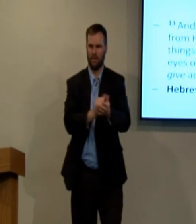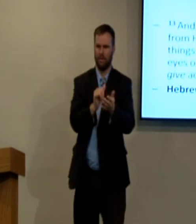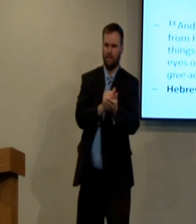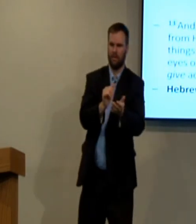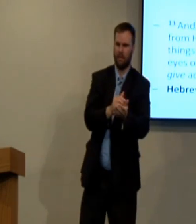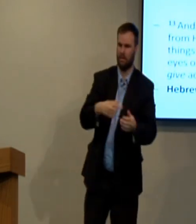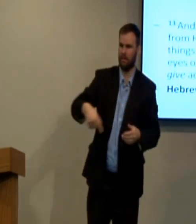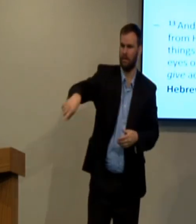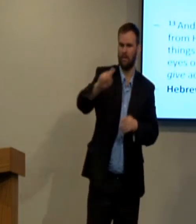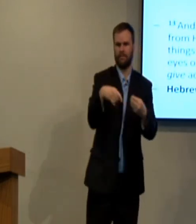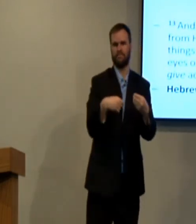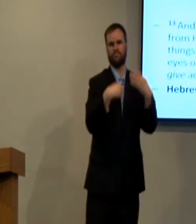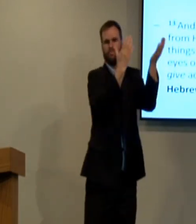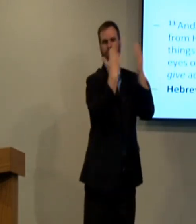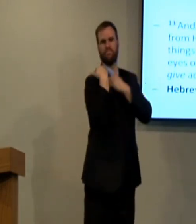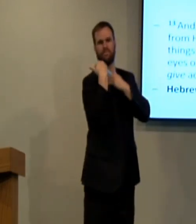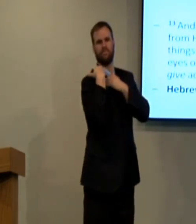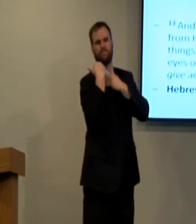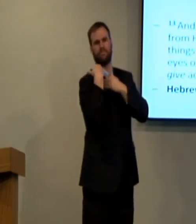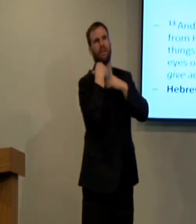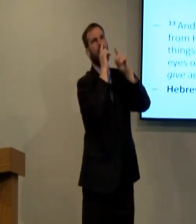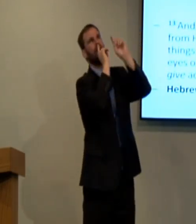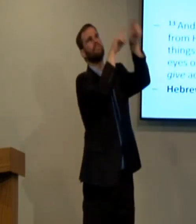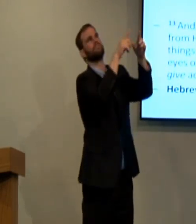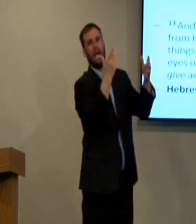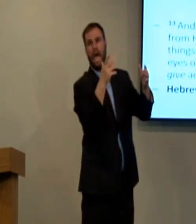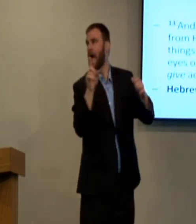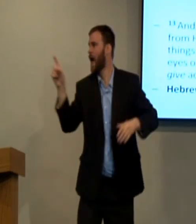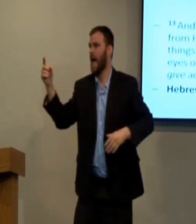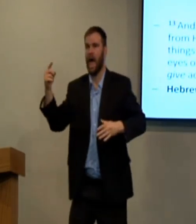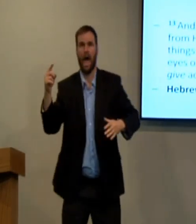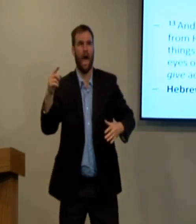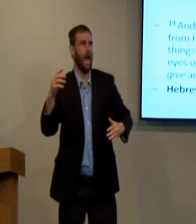impossible to hide from the Lord. You have to give an account.